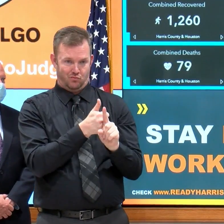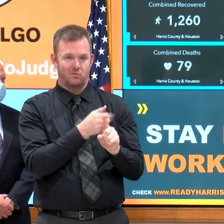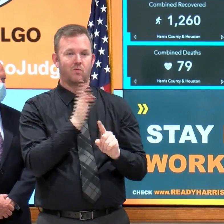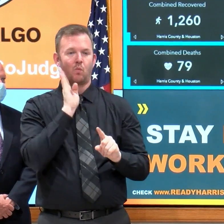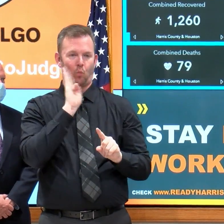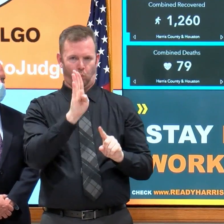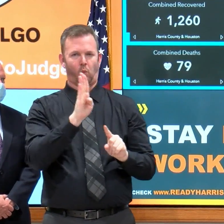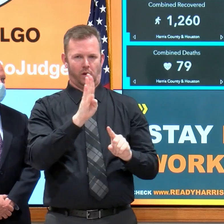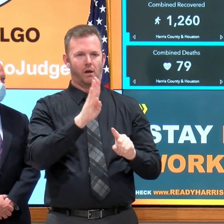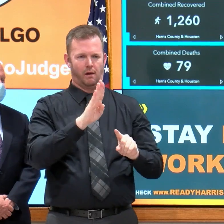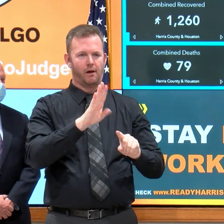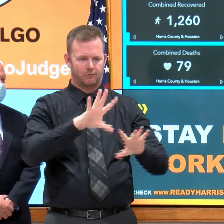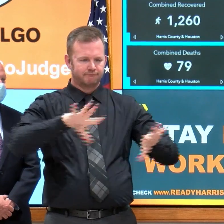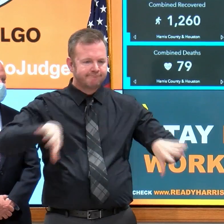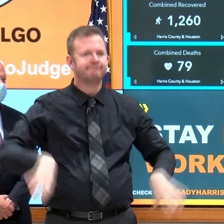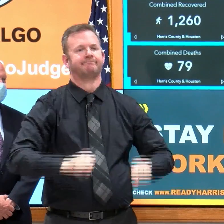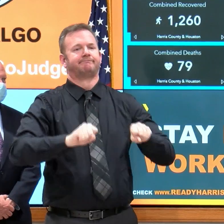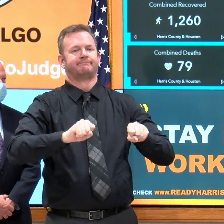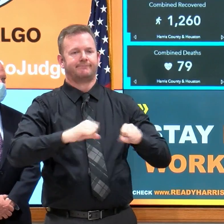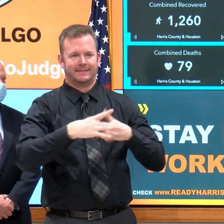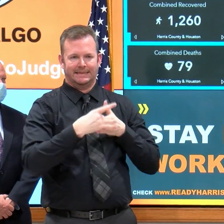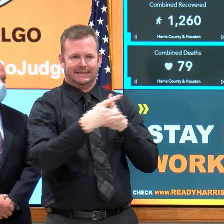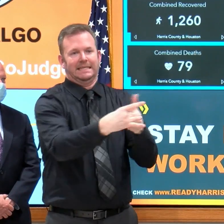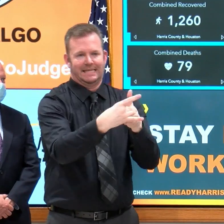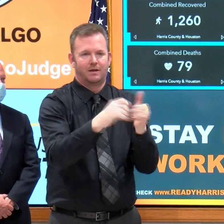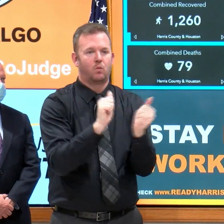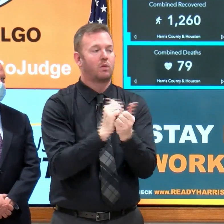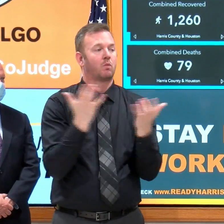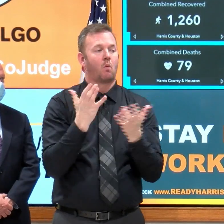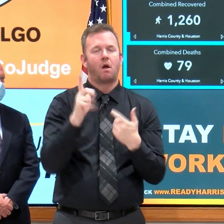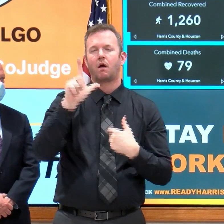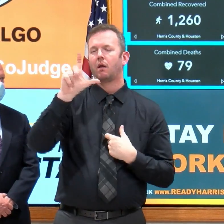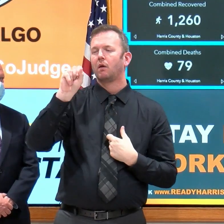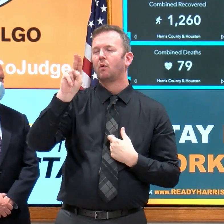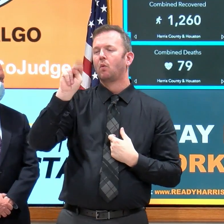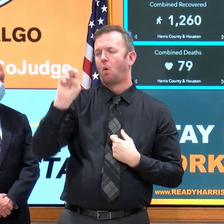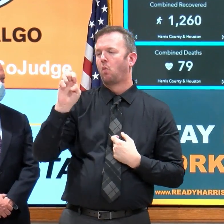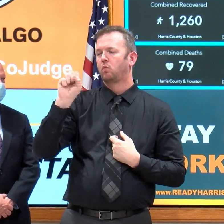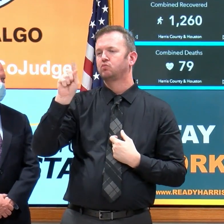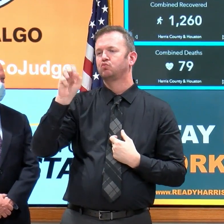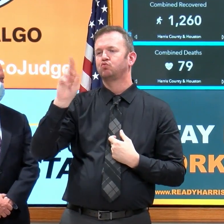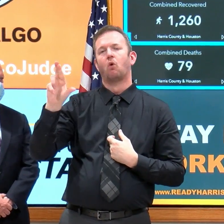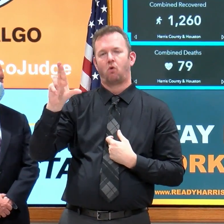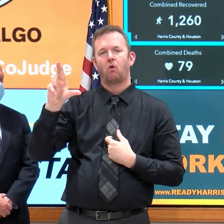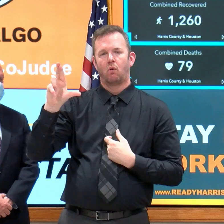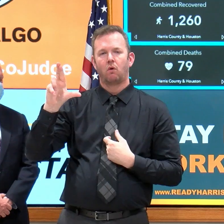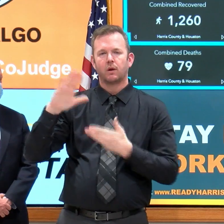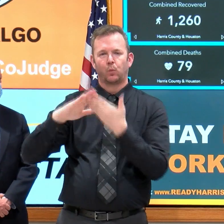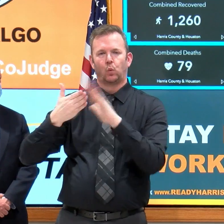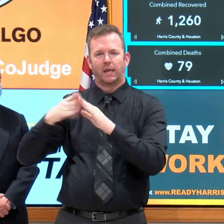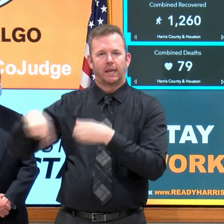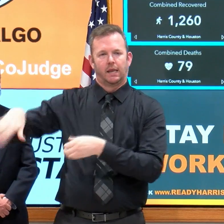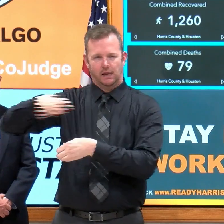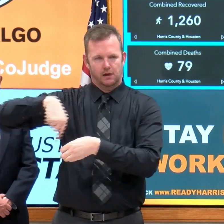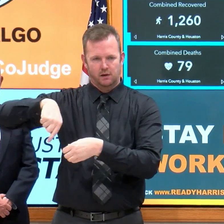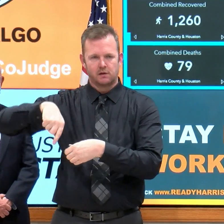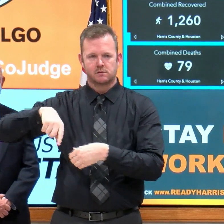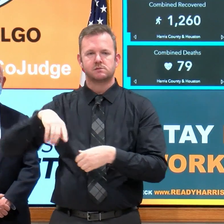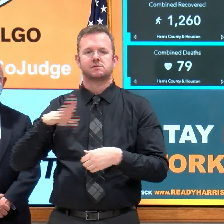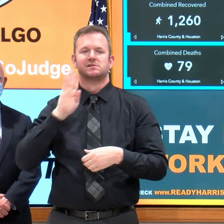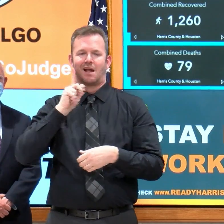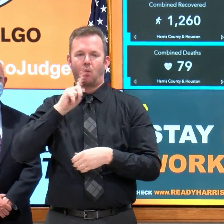Community College in Northwest Houston, where they are going to be handing out face coverings and sanitizers